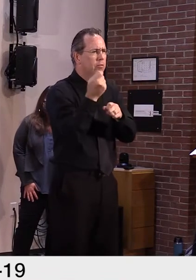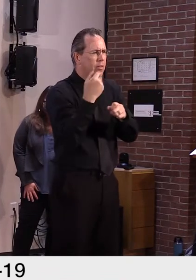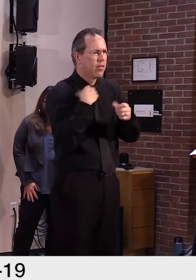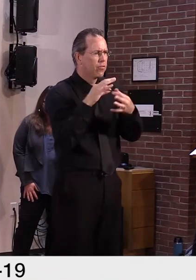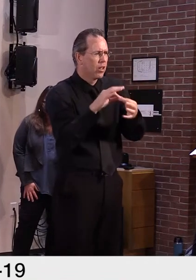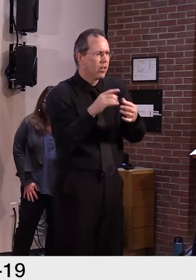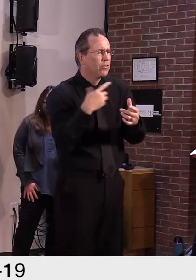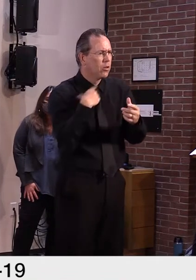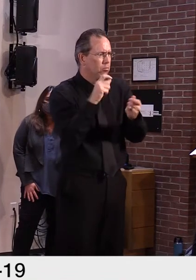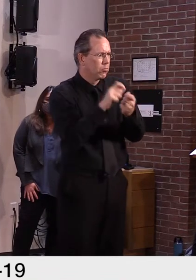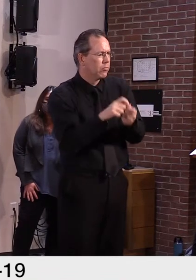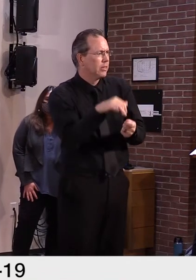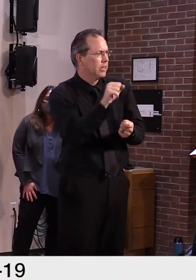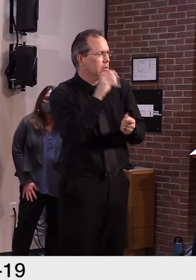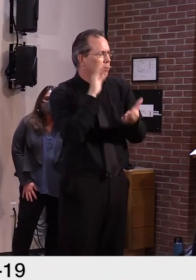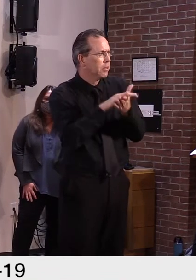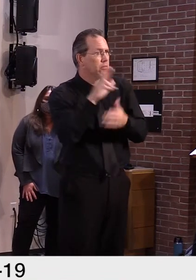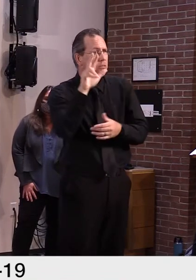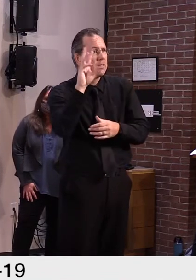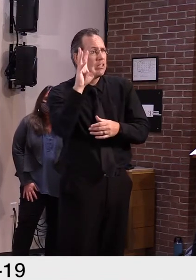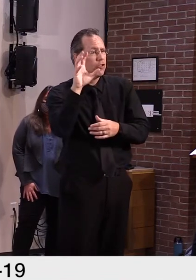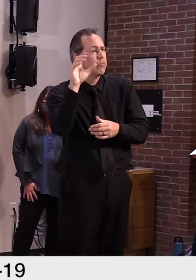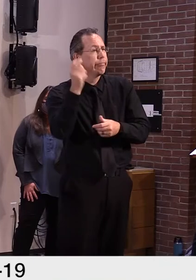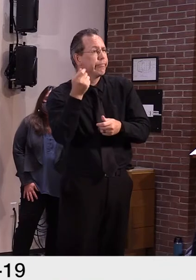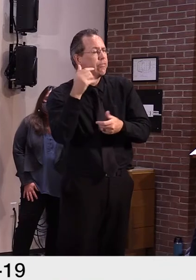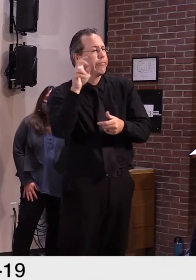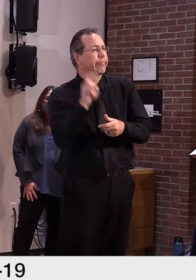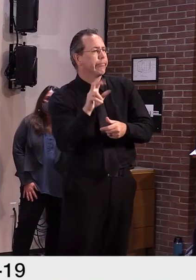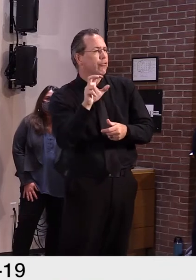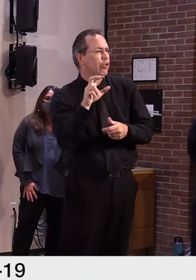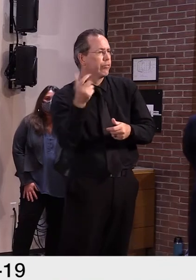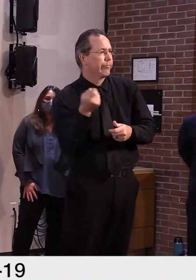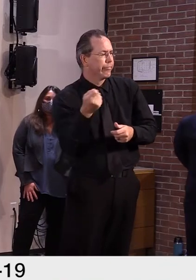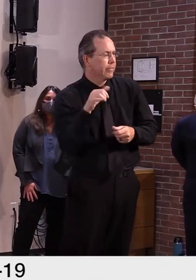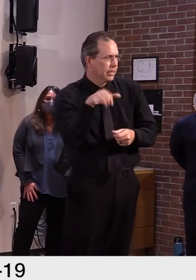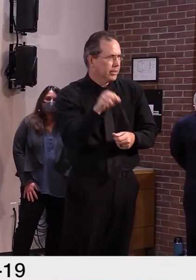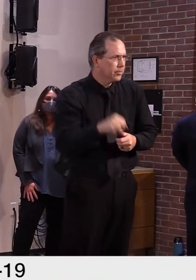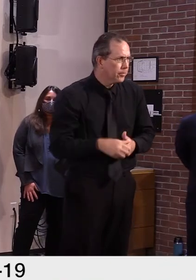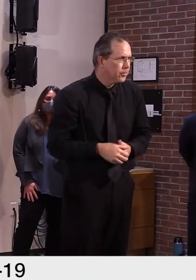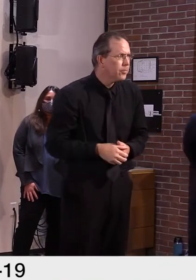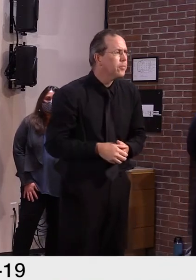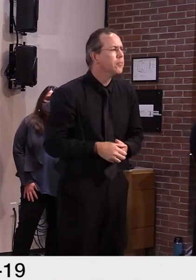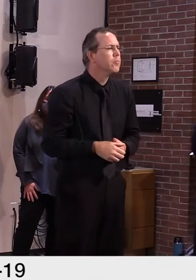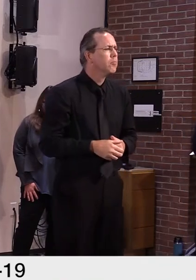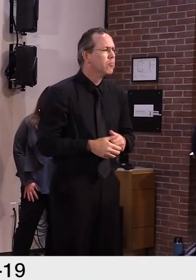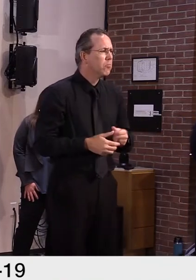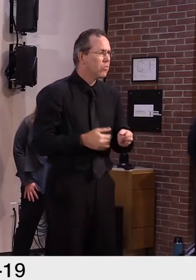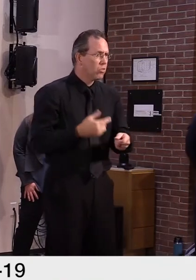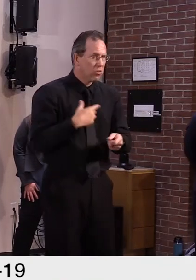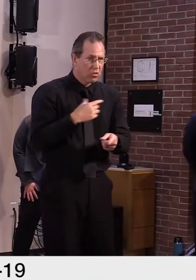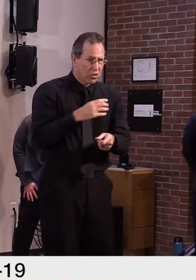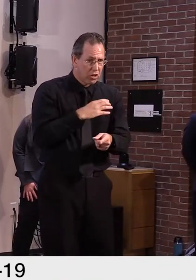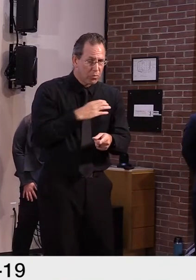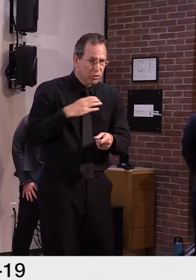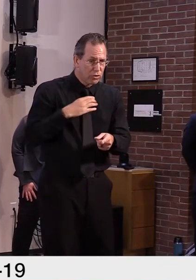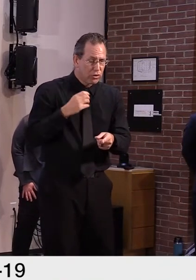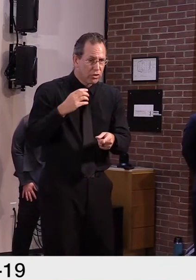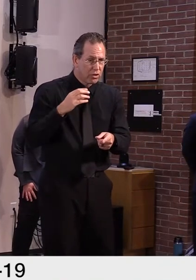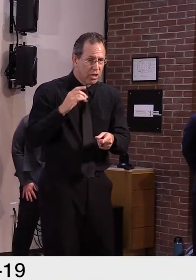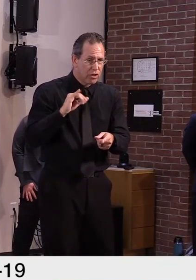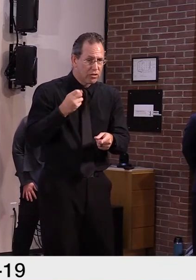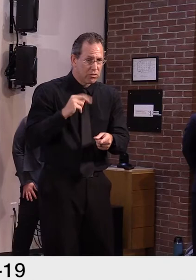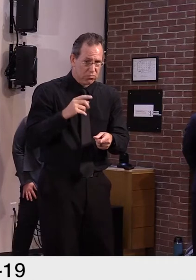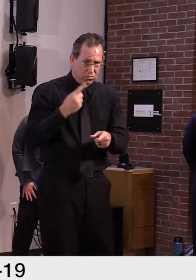You're absolutely correct, Governor. The two provisions that were unique to the LWA program or the $300